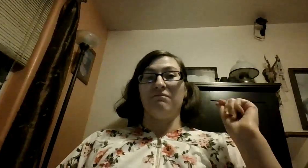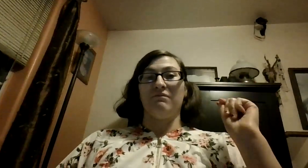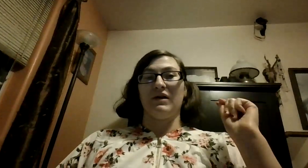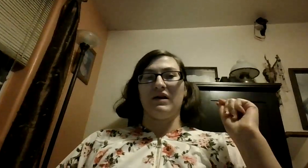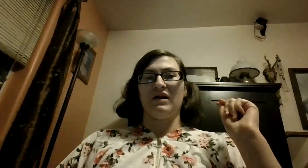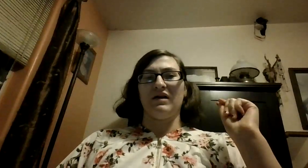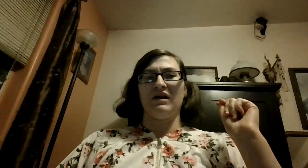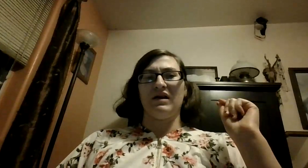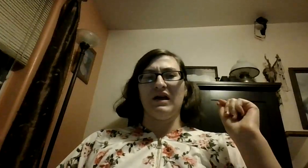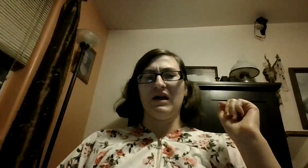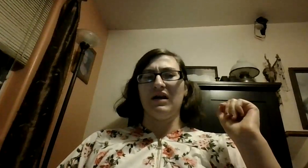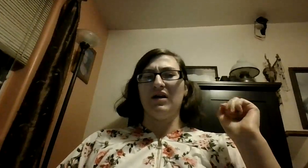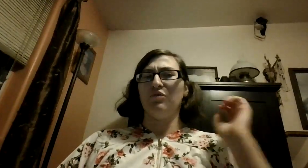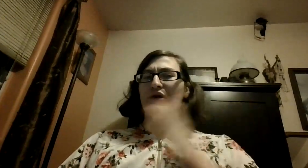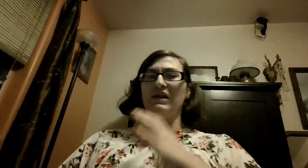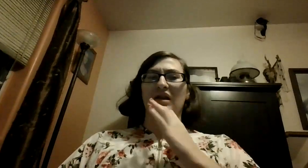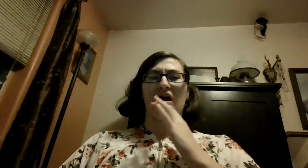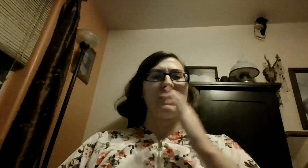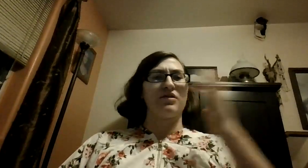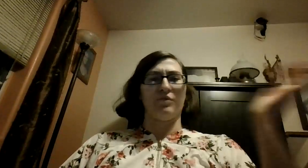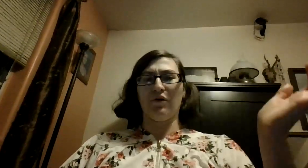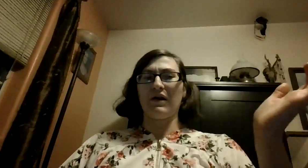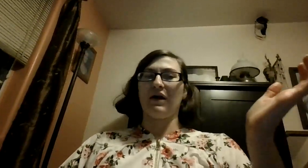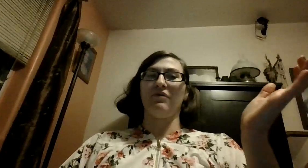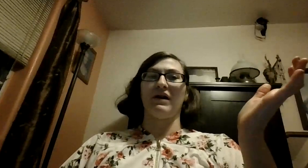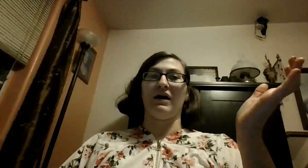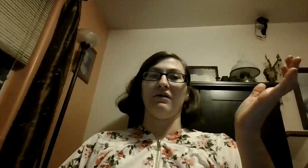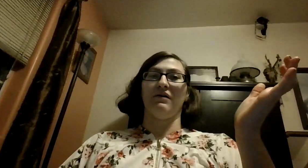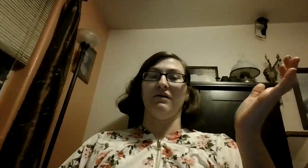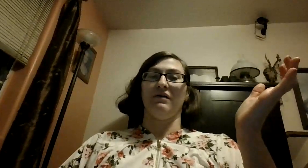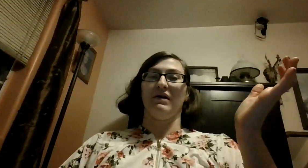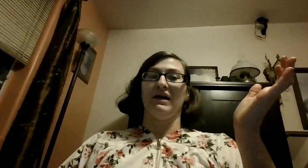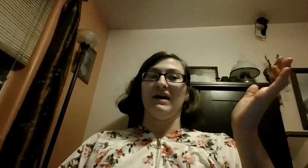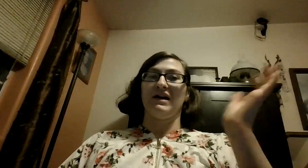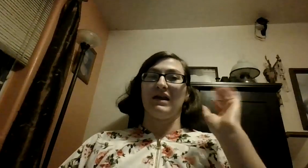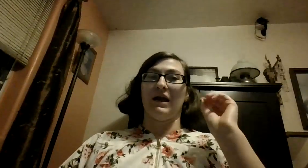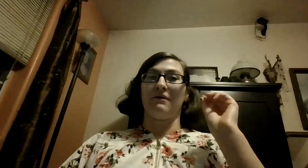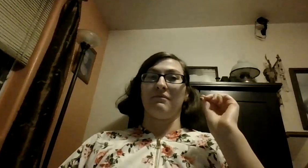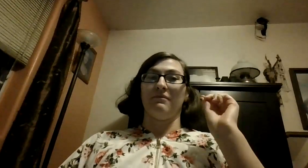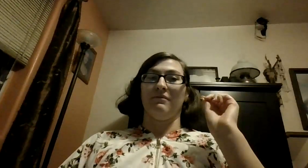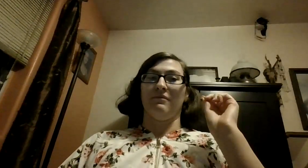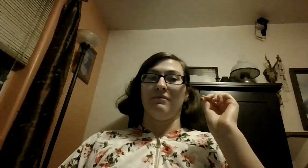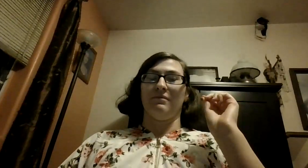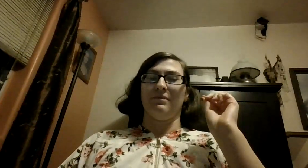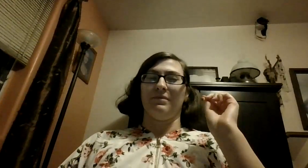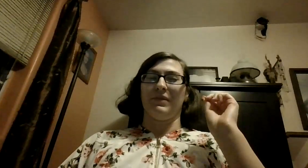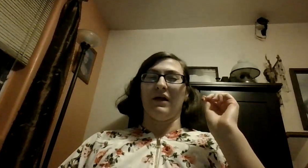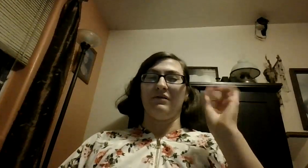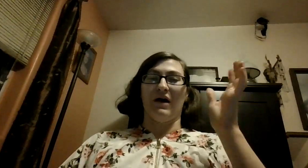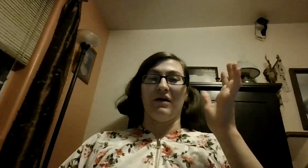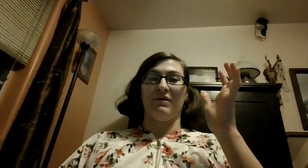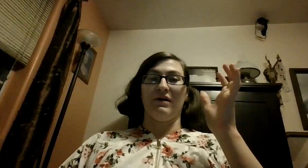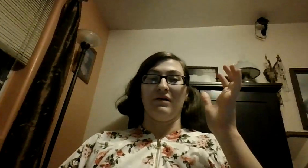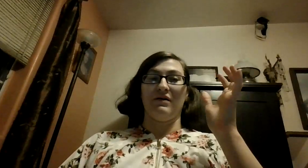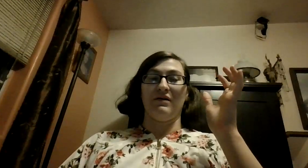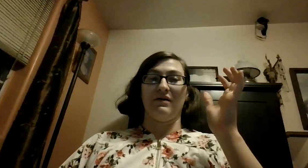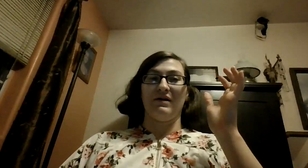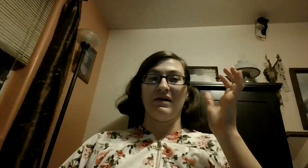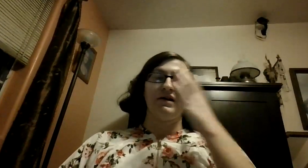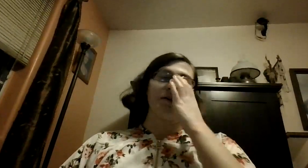mean please support and one out give love sorry